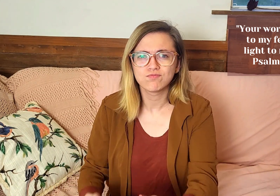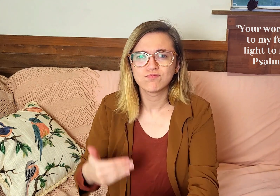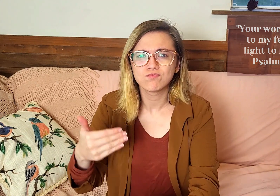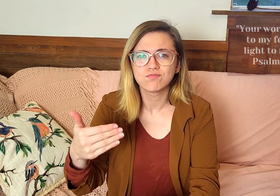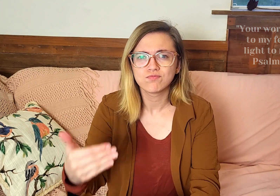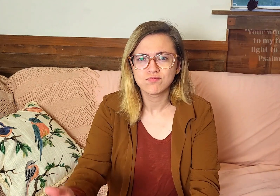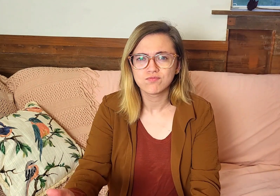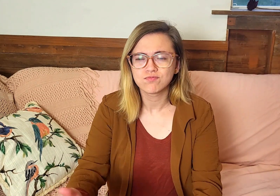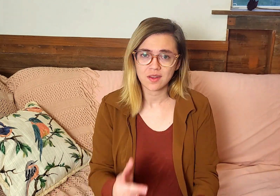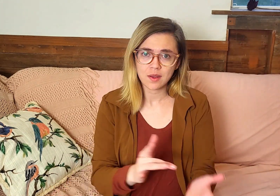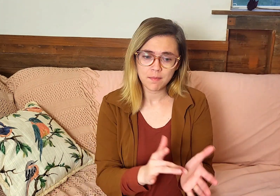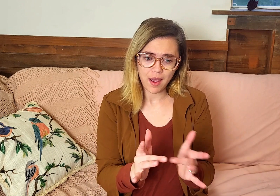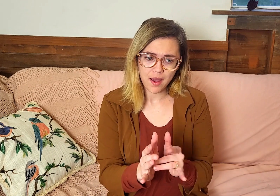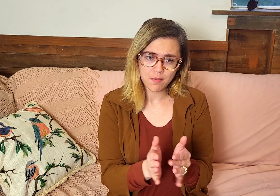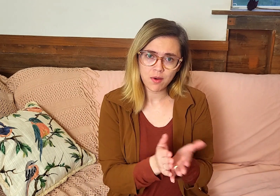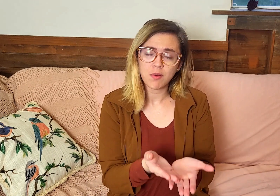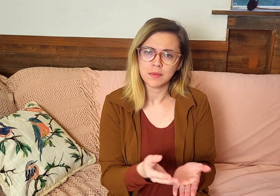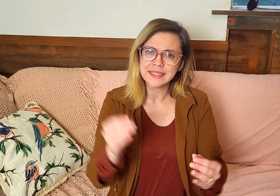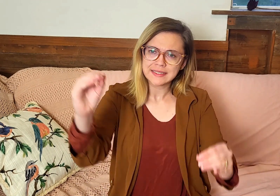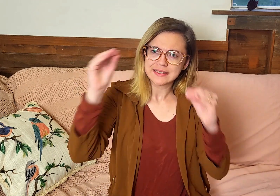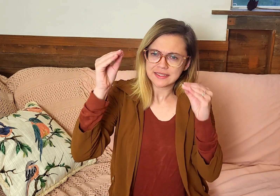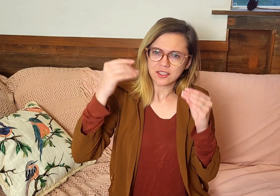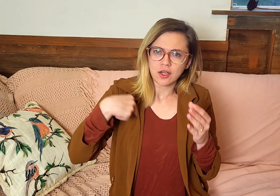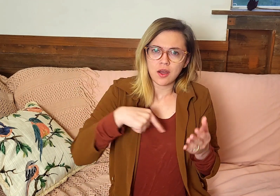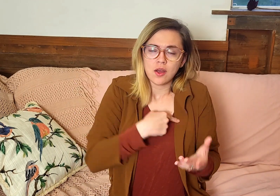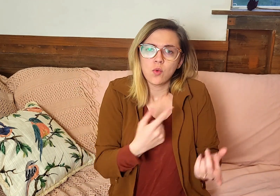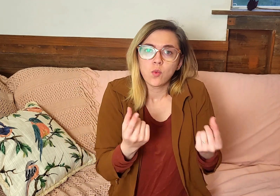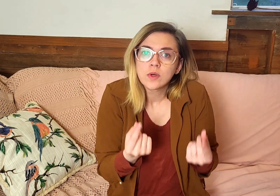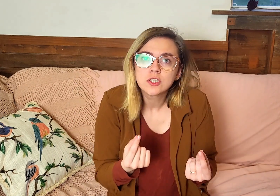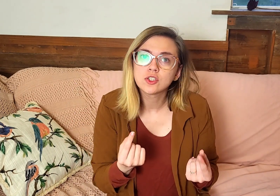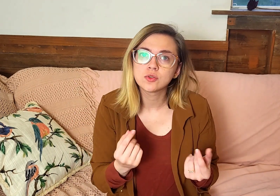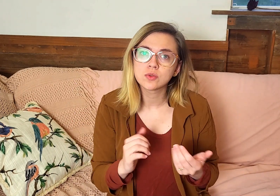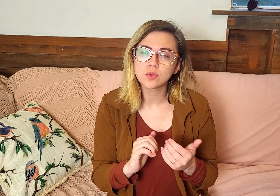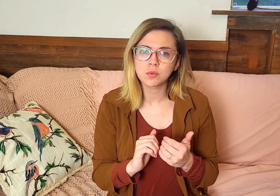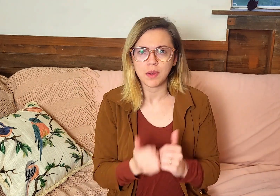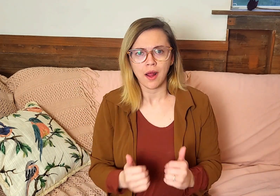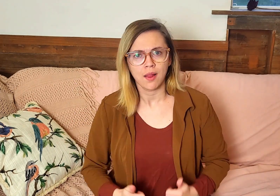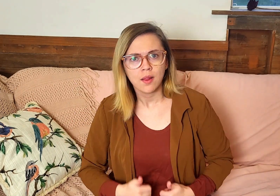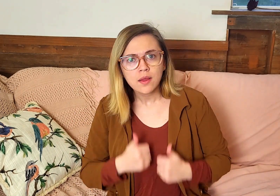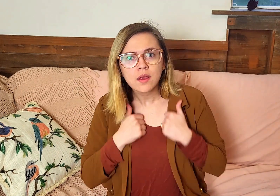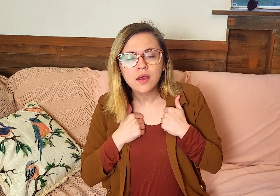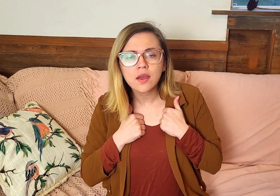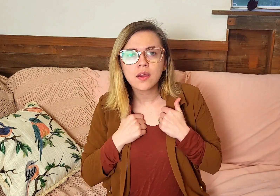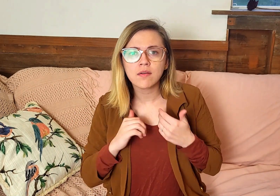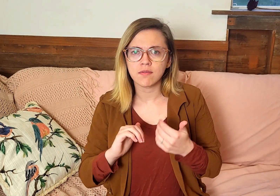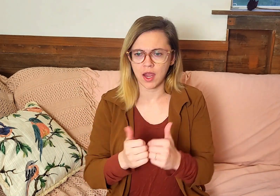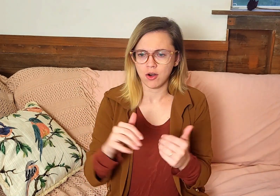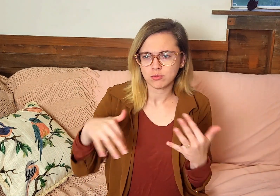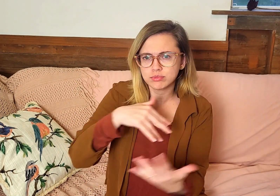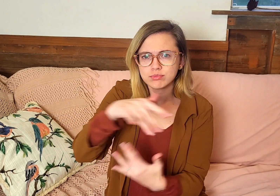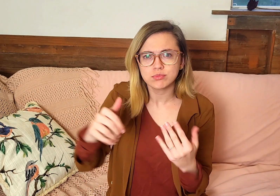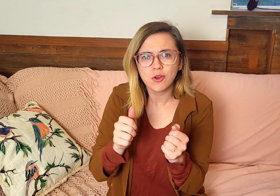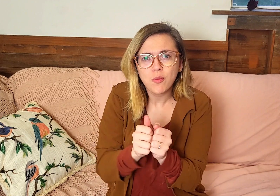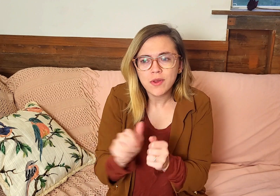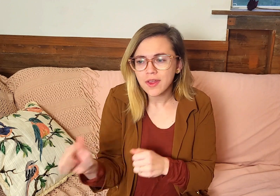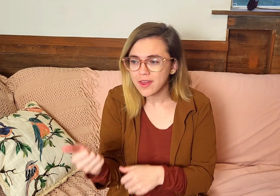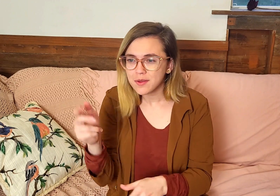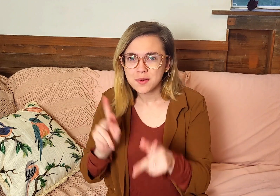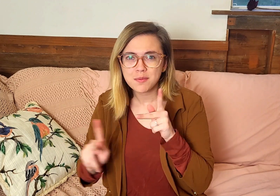The Bible teaches us what to do and how to live, how to interact with other people.